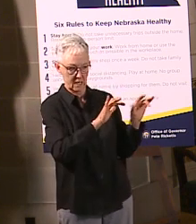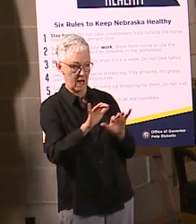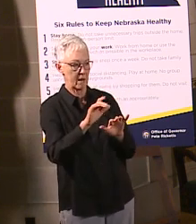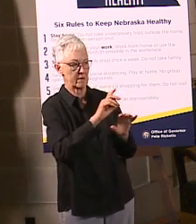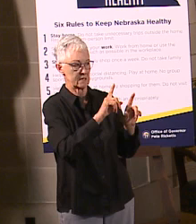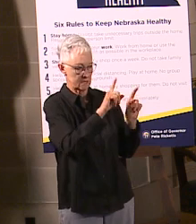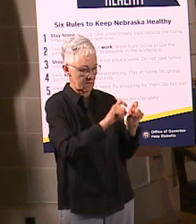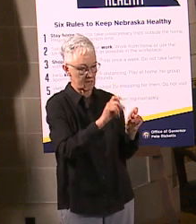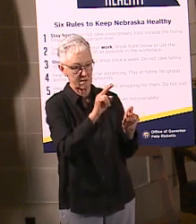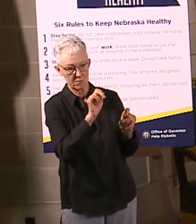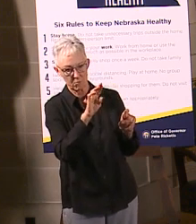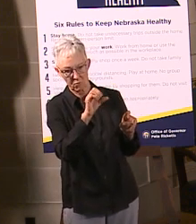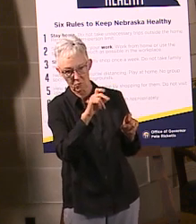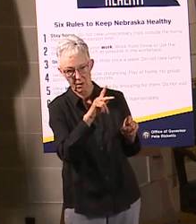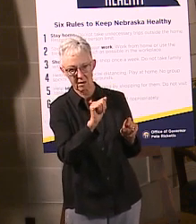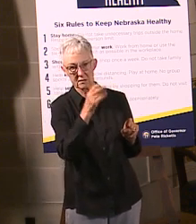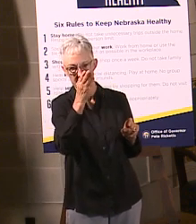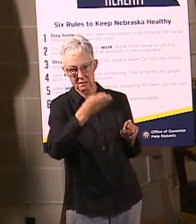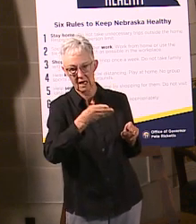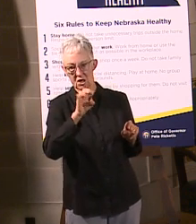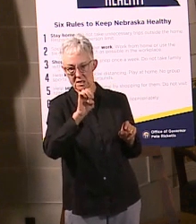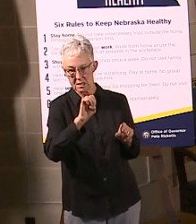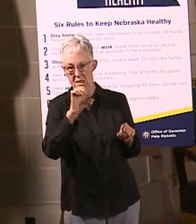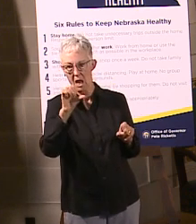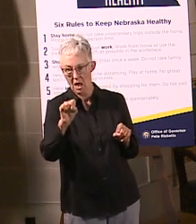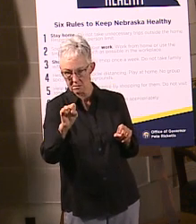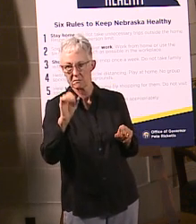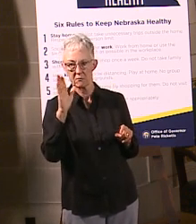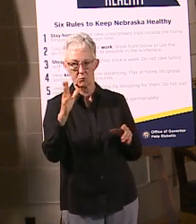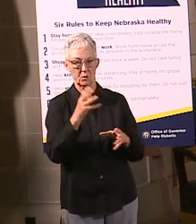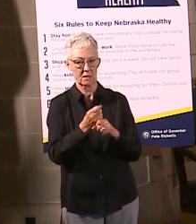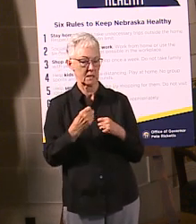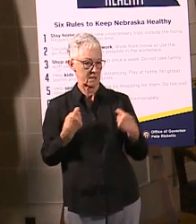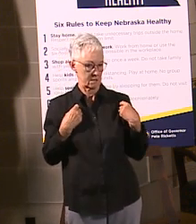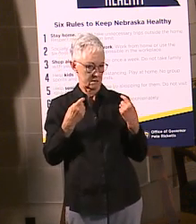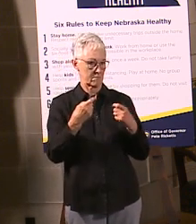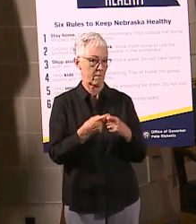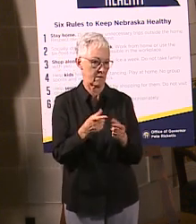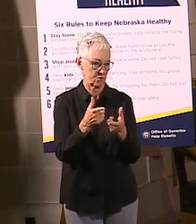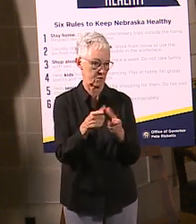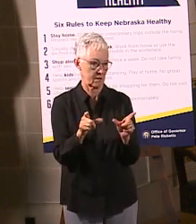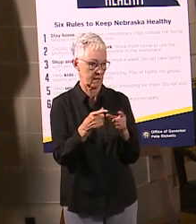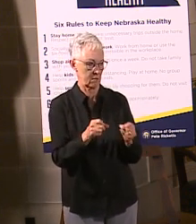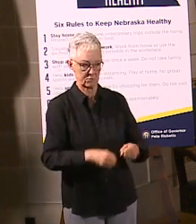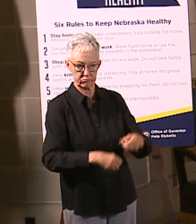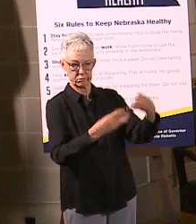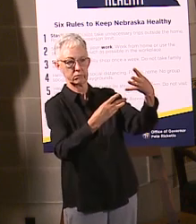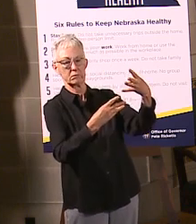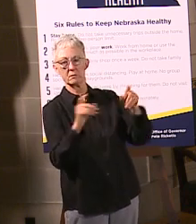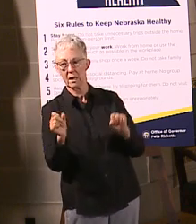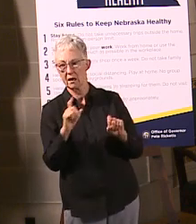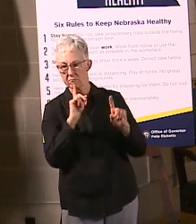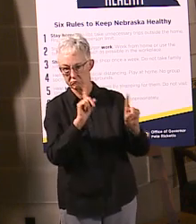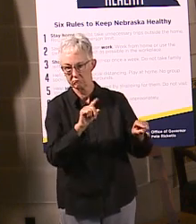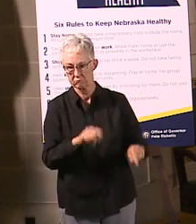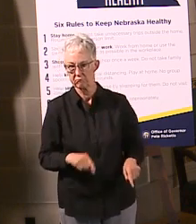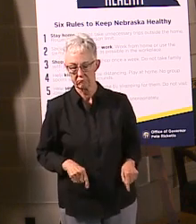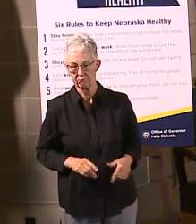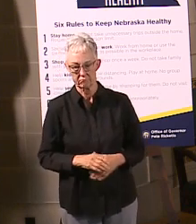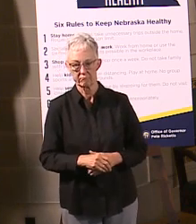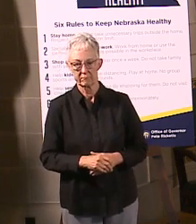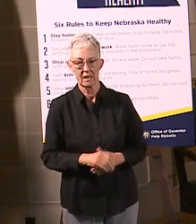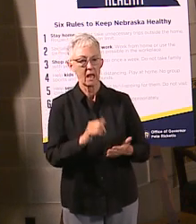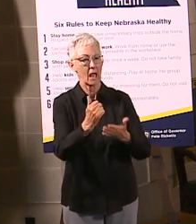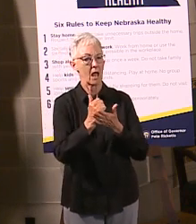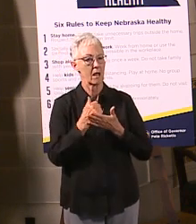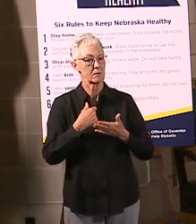give you the Spanish language version. Again, a great way for us to be able to understand what's going on in the state, get that assessment